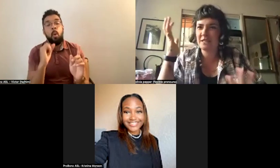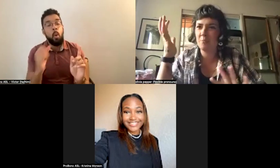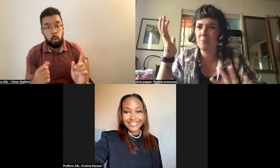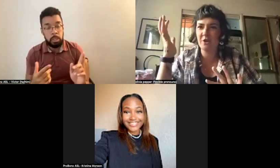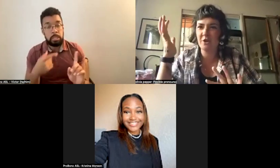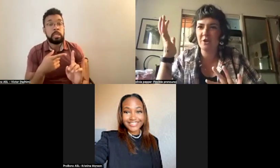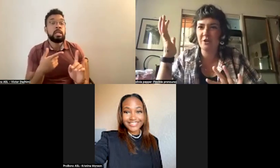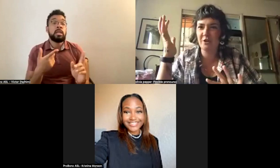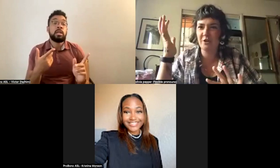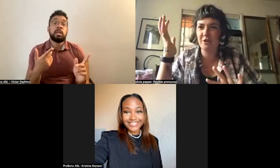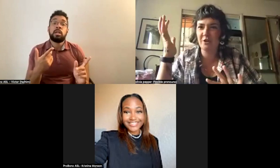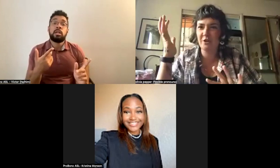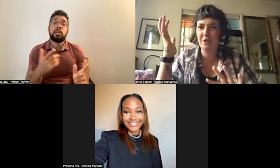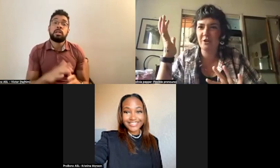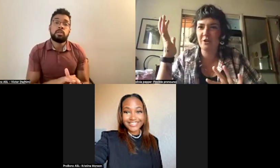some,